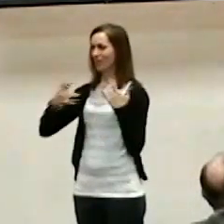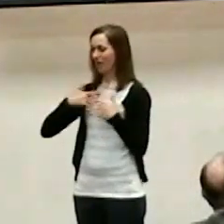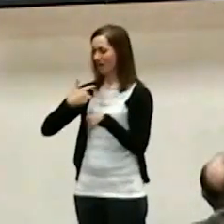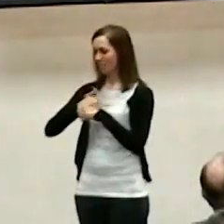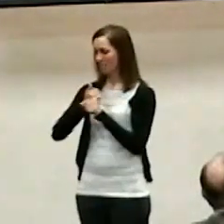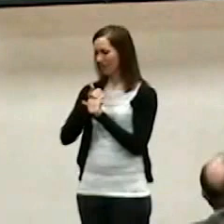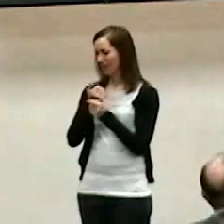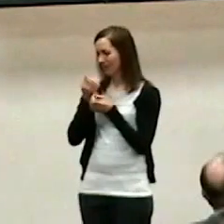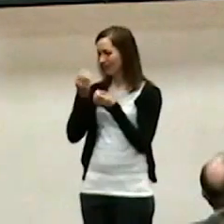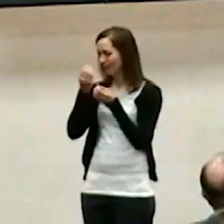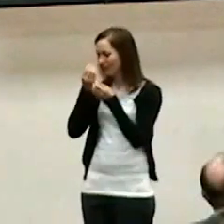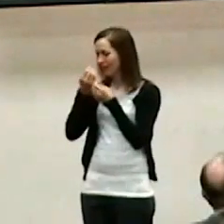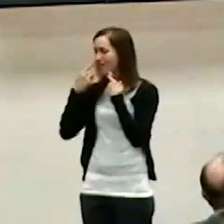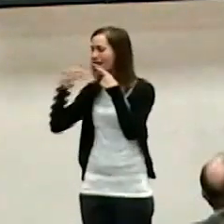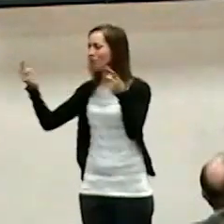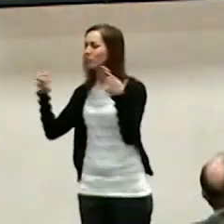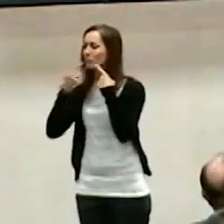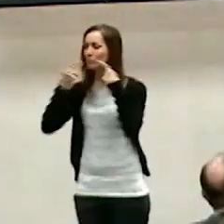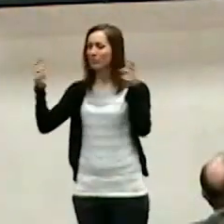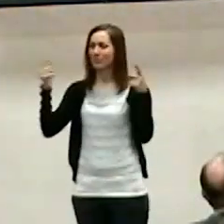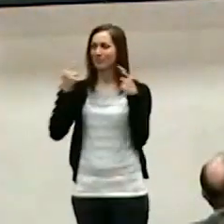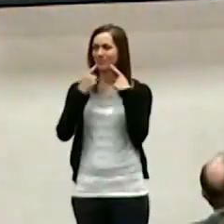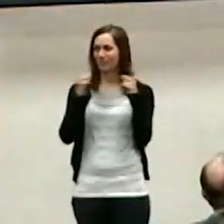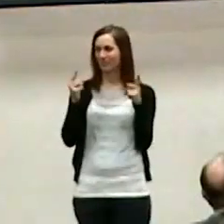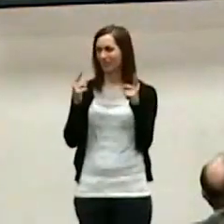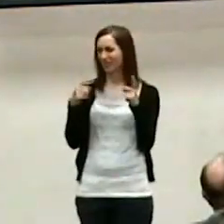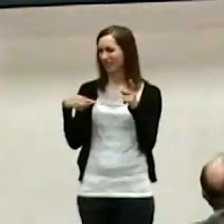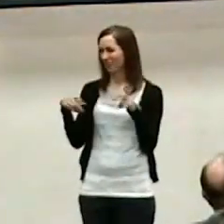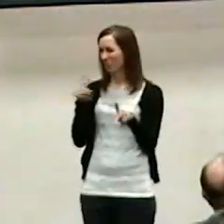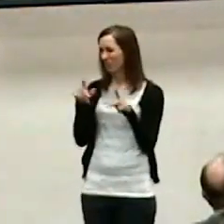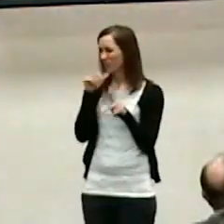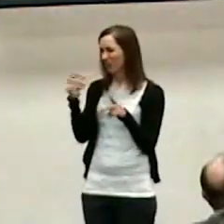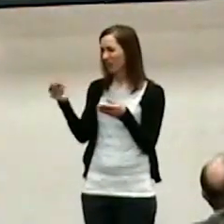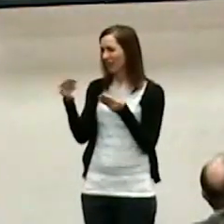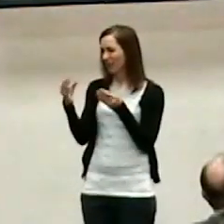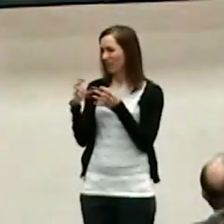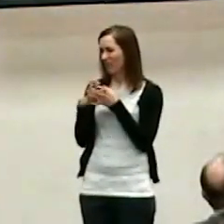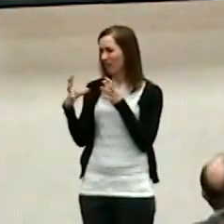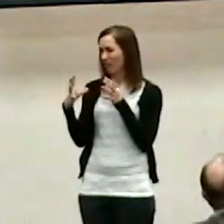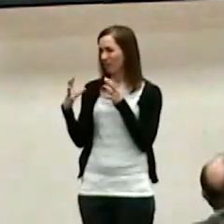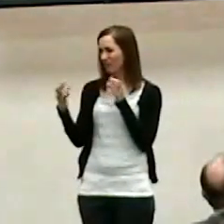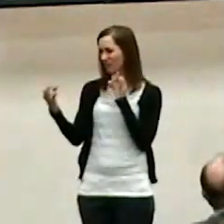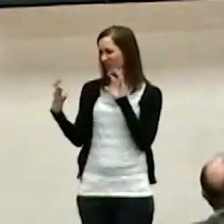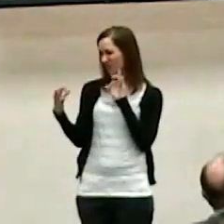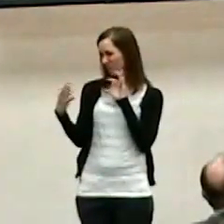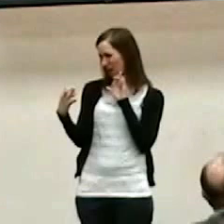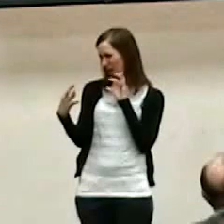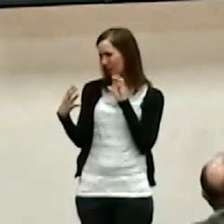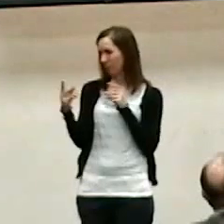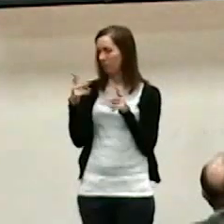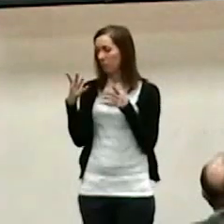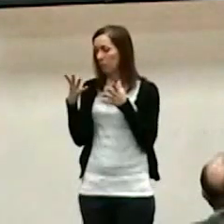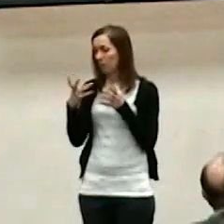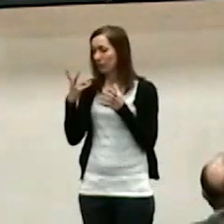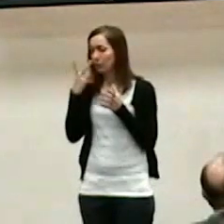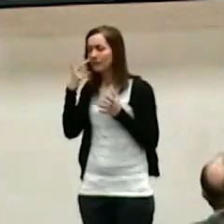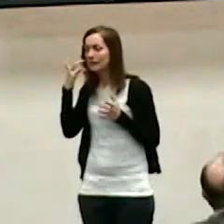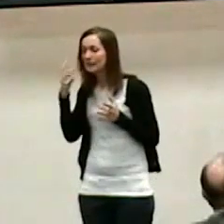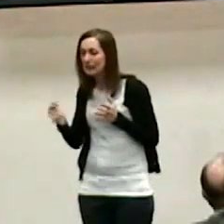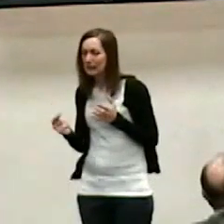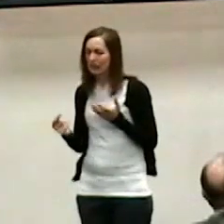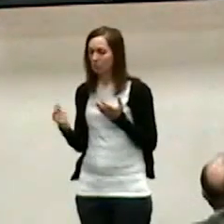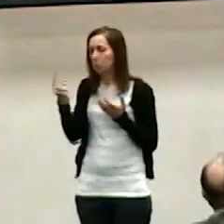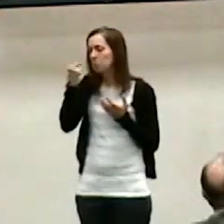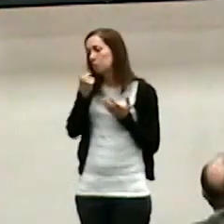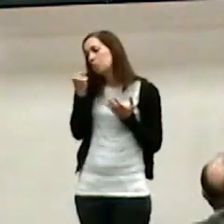I didn't hear a lot of a whole lot of feedback people wanted to see the device they played with it March 30th we took